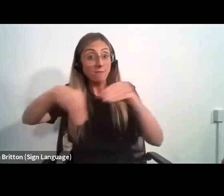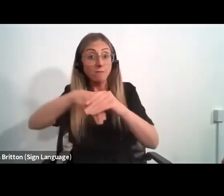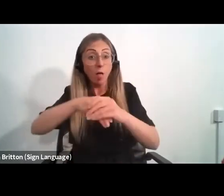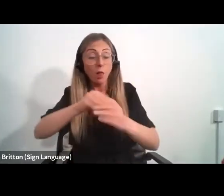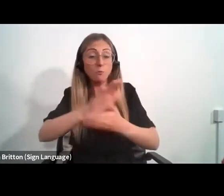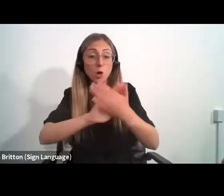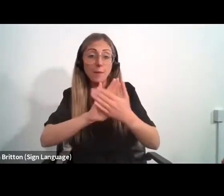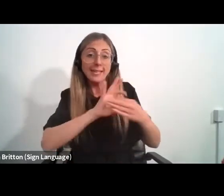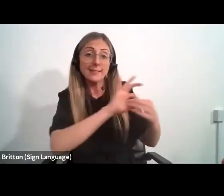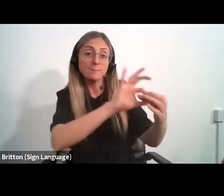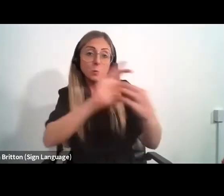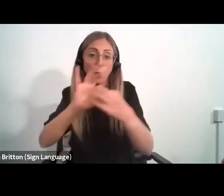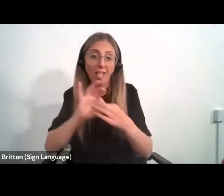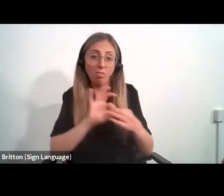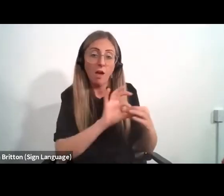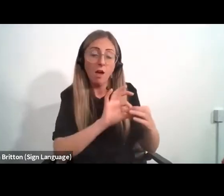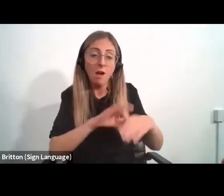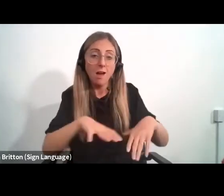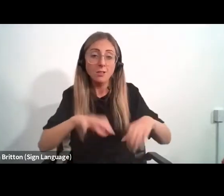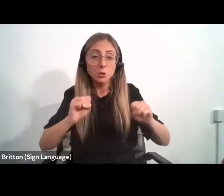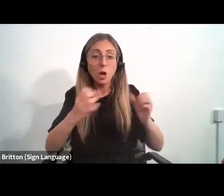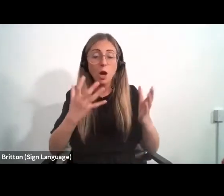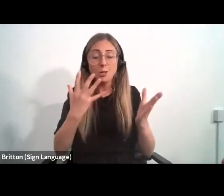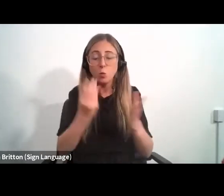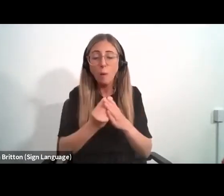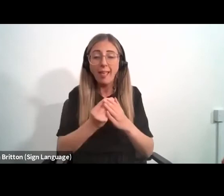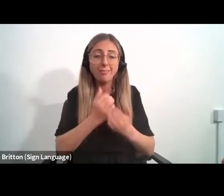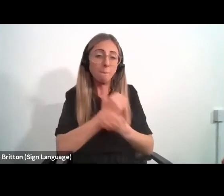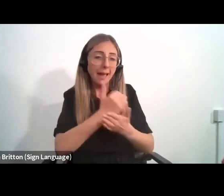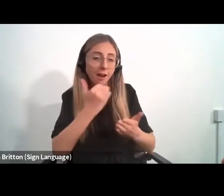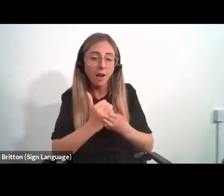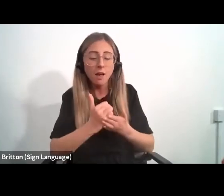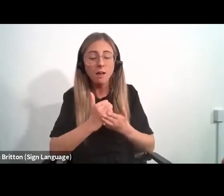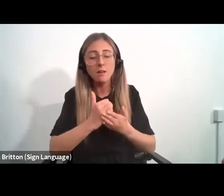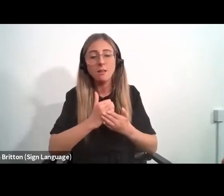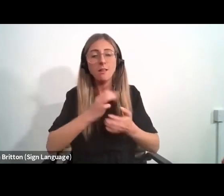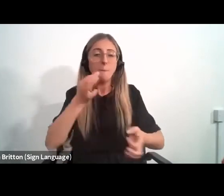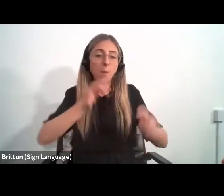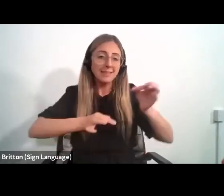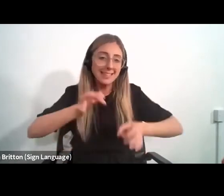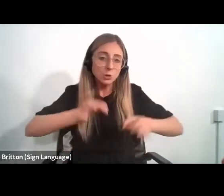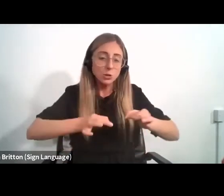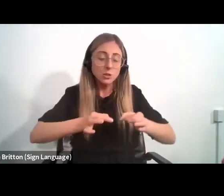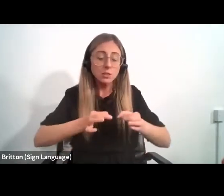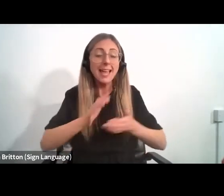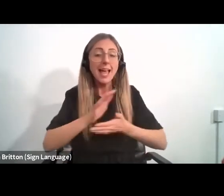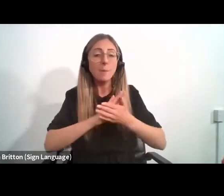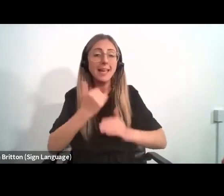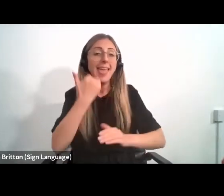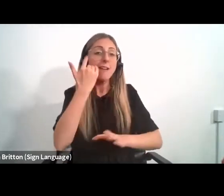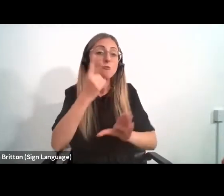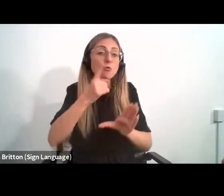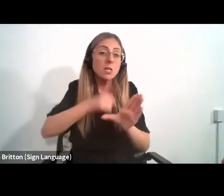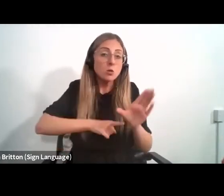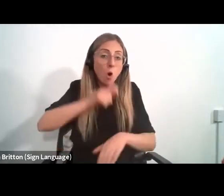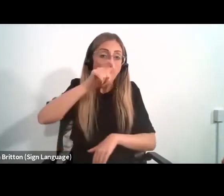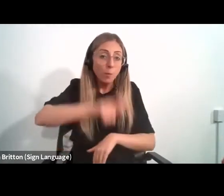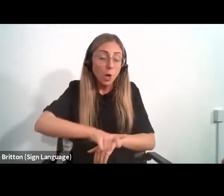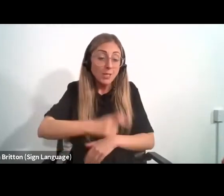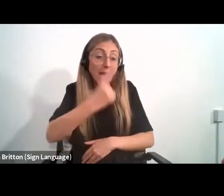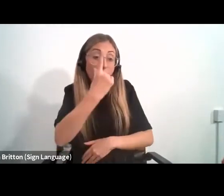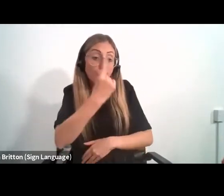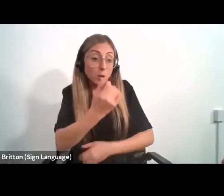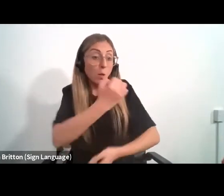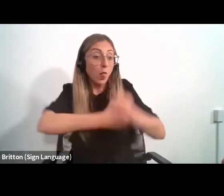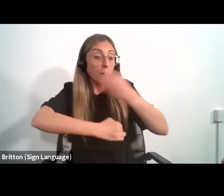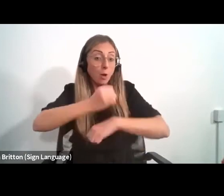Starting with politicians and bankers who hold the purse. And then every young African who has the potential to be a great